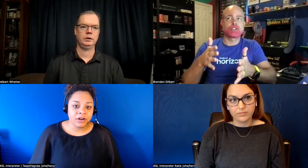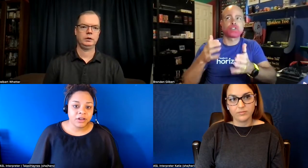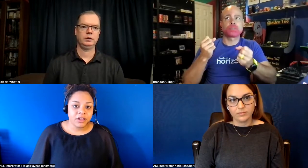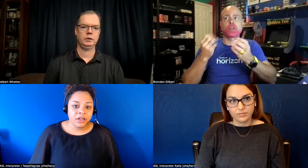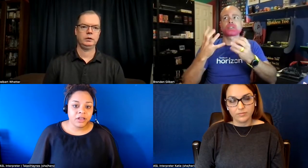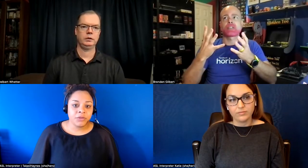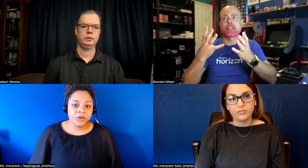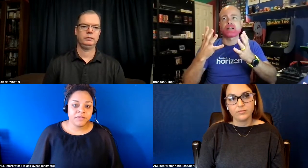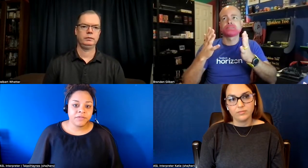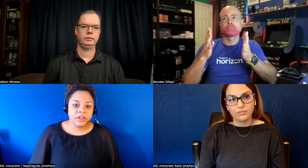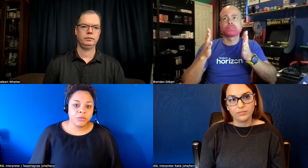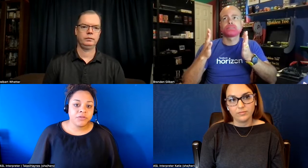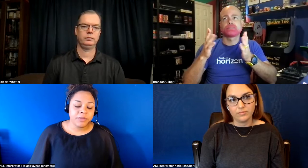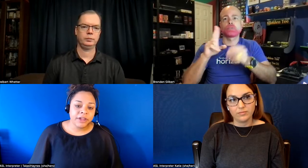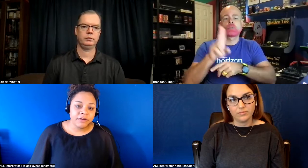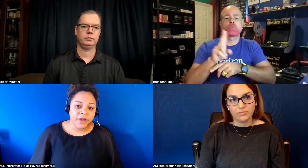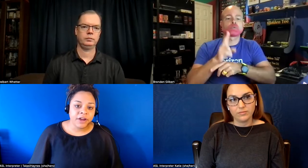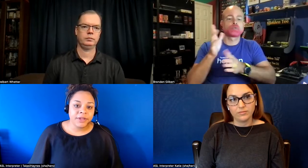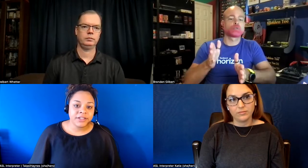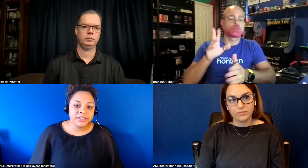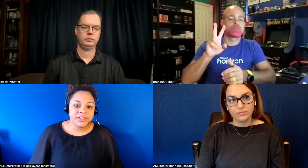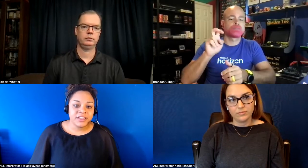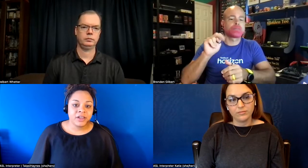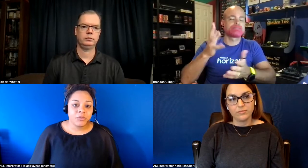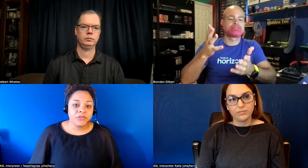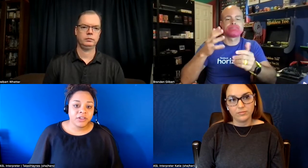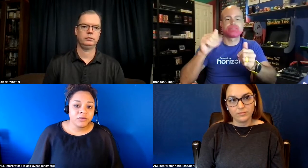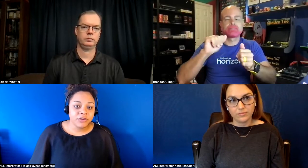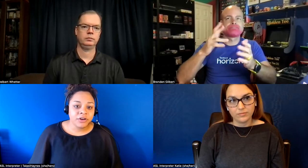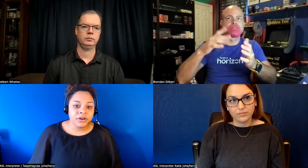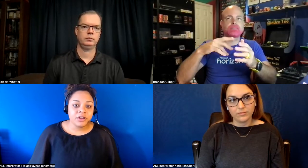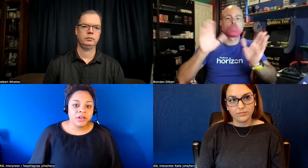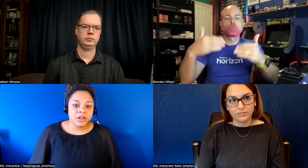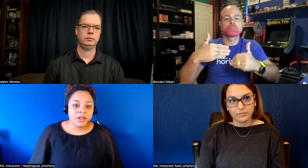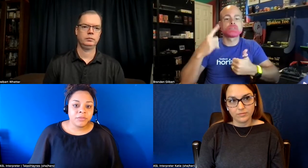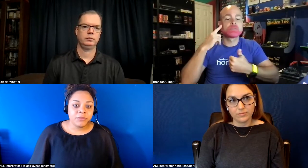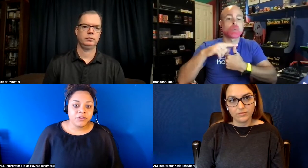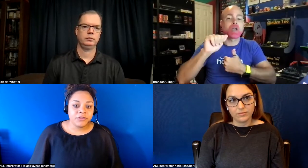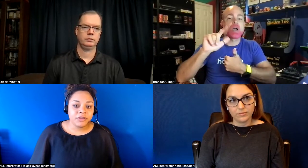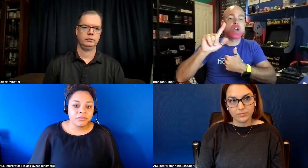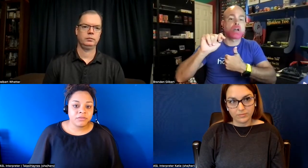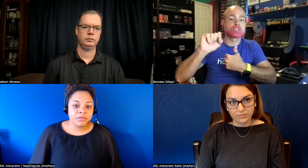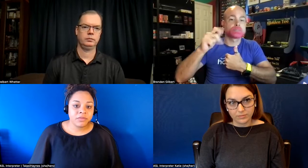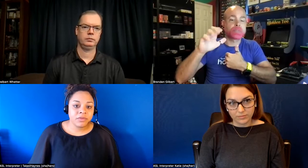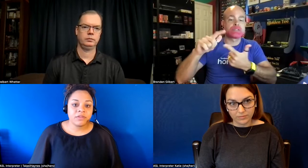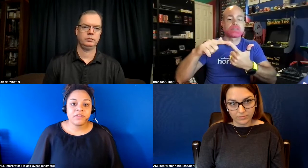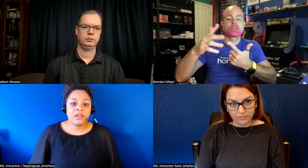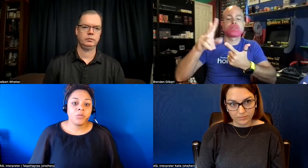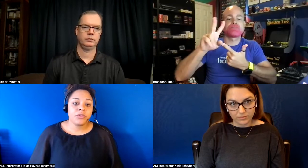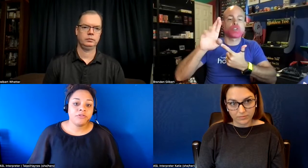um you know with in a multiplayer environment multi-user um people are using say there's